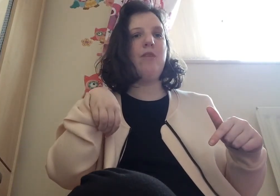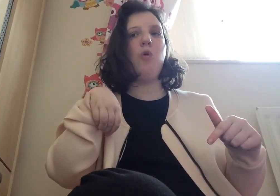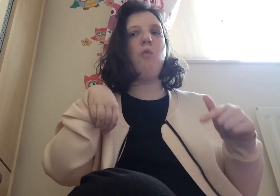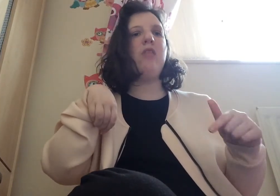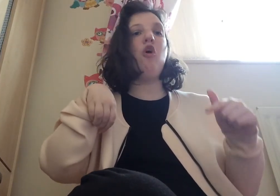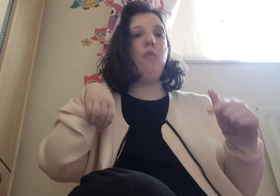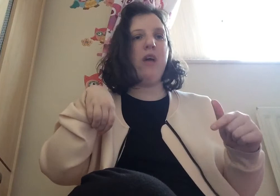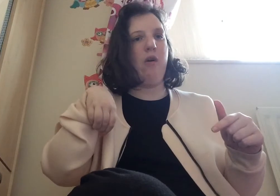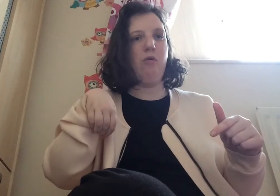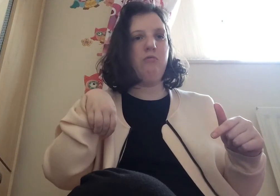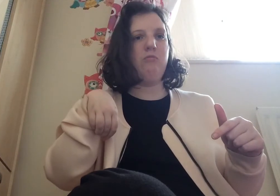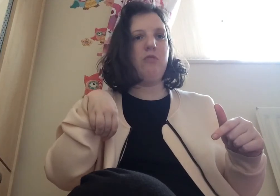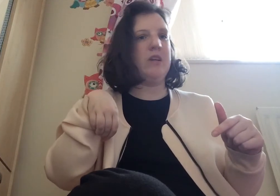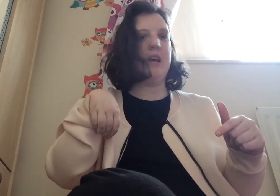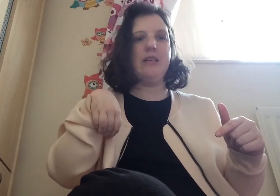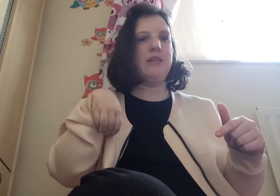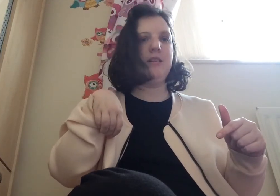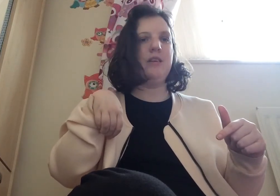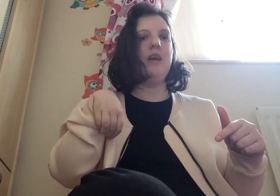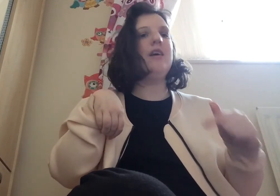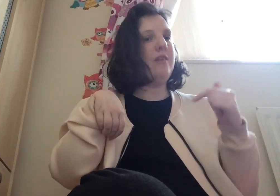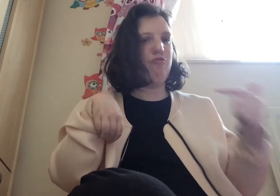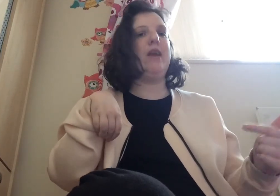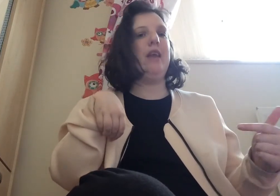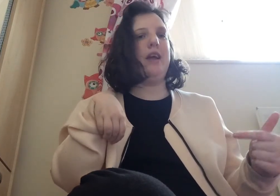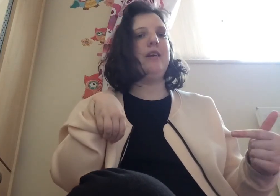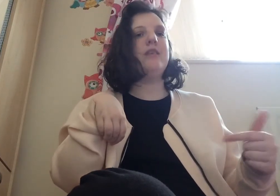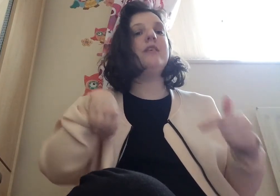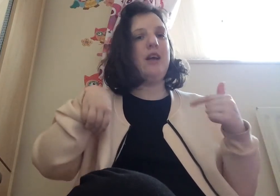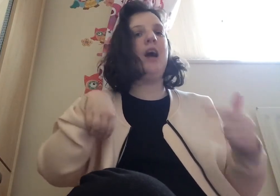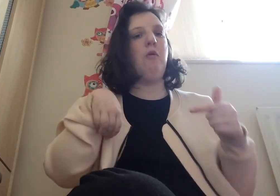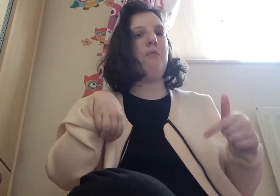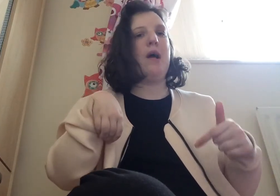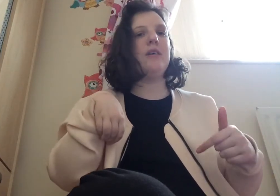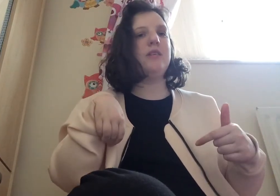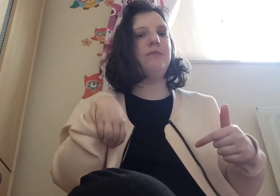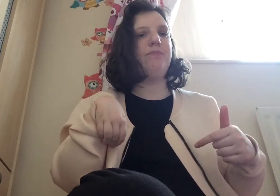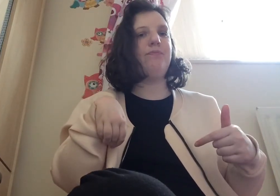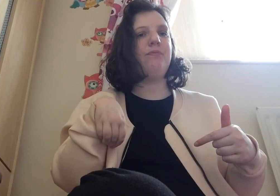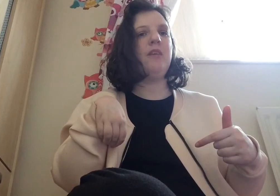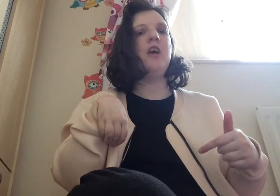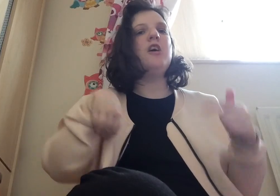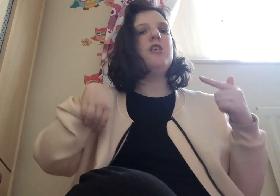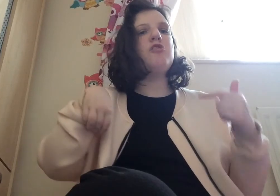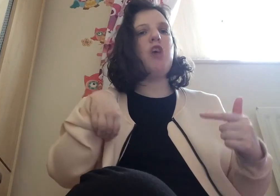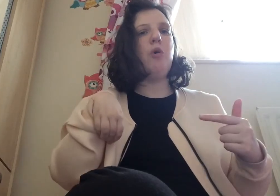with or without her dad really i want her back so